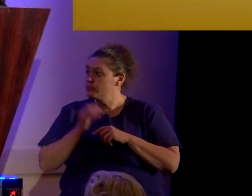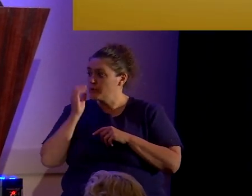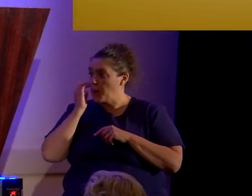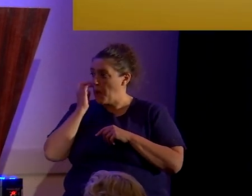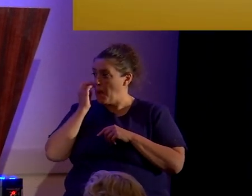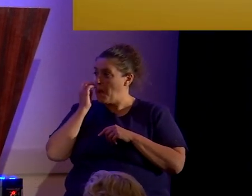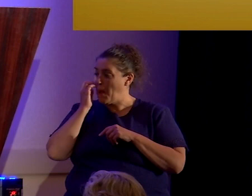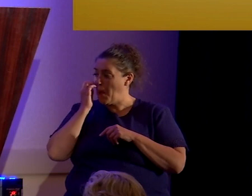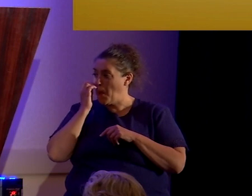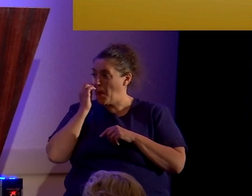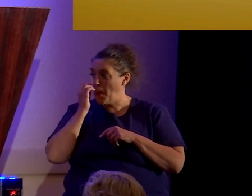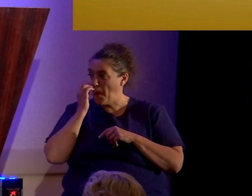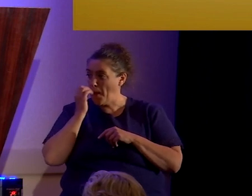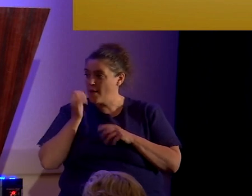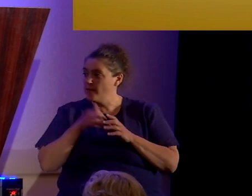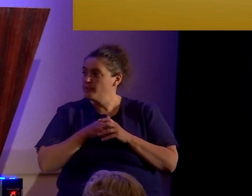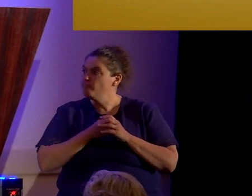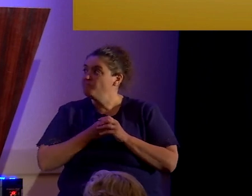Bombshell.